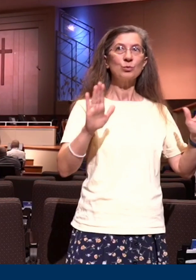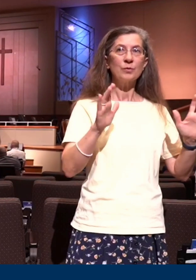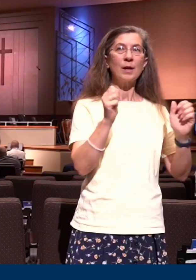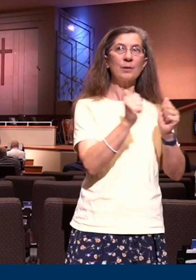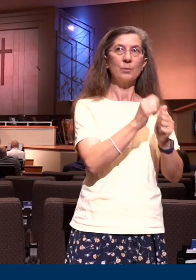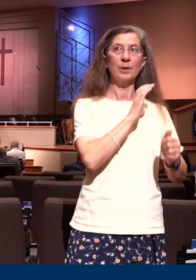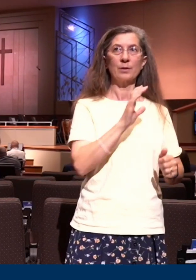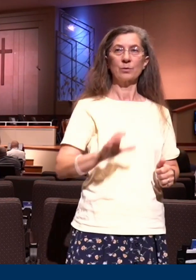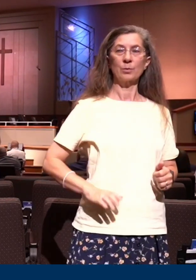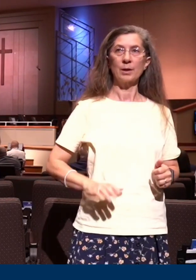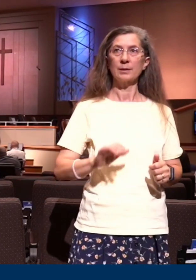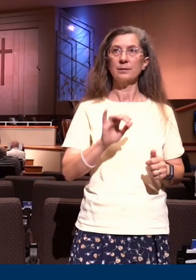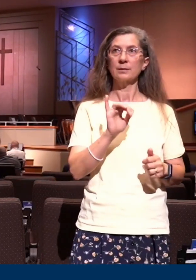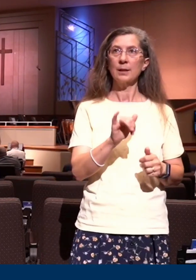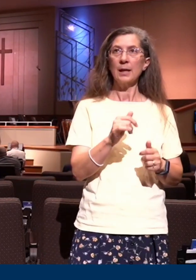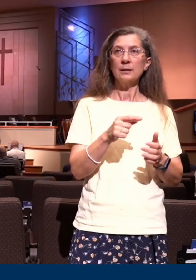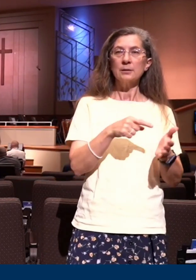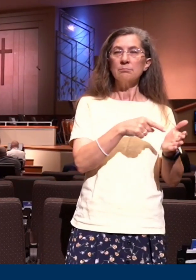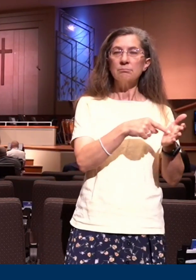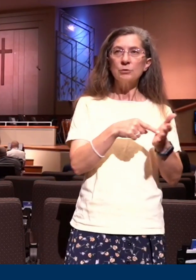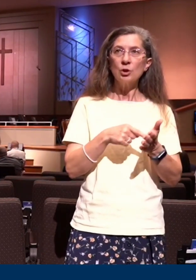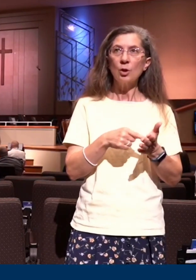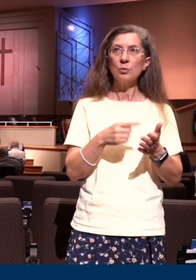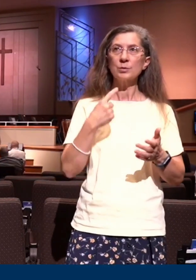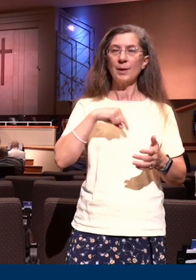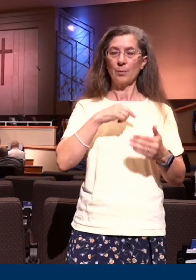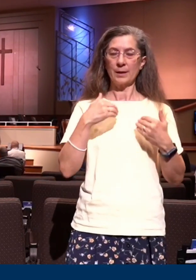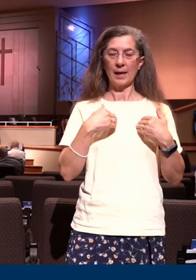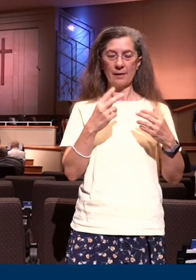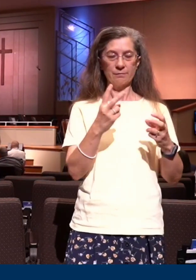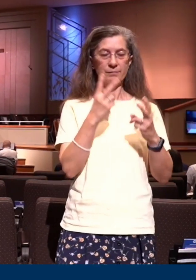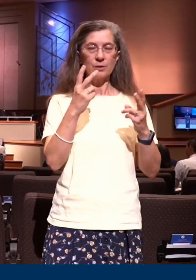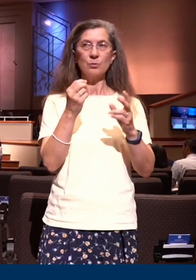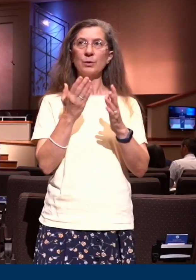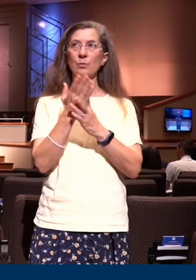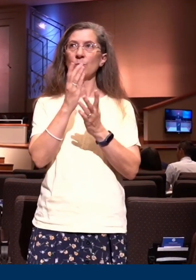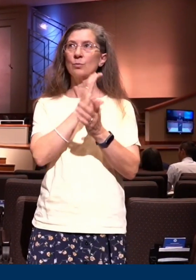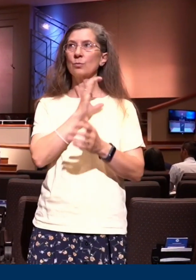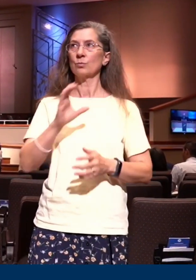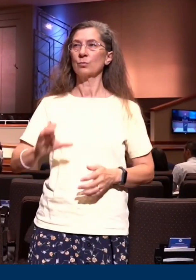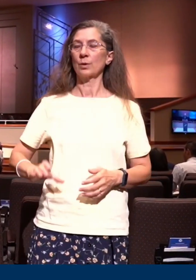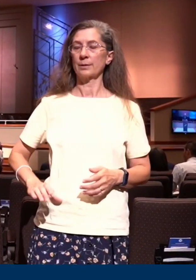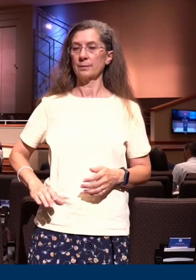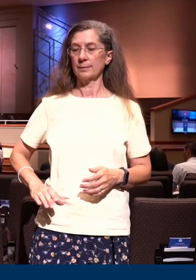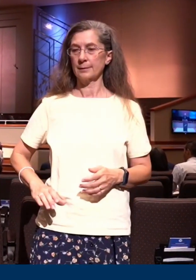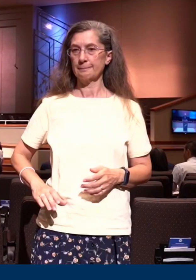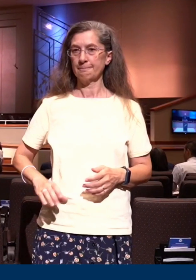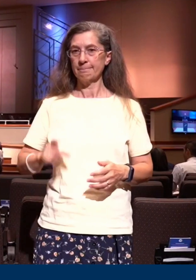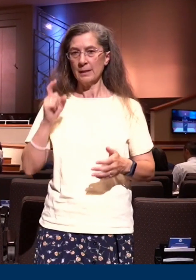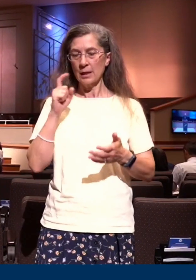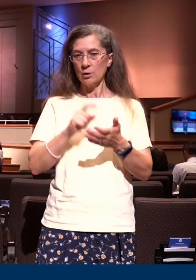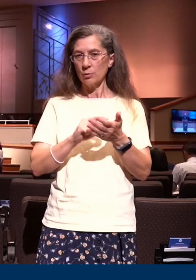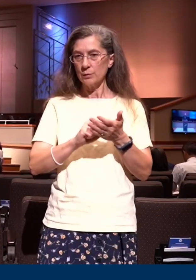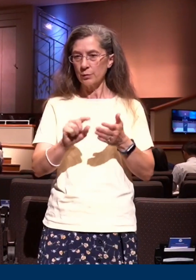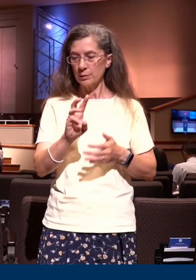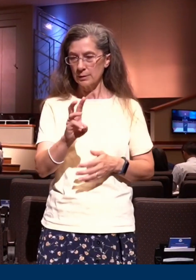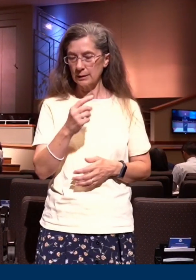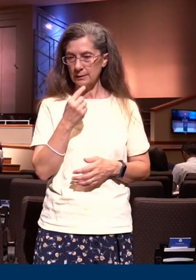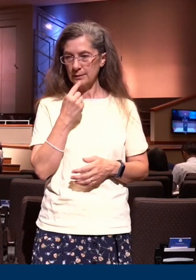and that the victory is found in the finished work of Jesus Christ. Now, notice a phrase in verse 6. It says, Knowing this,